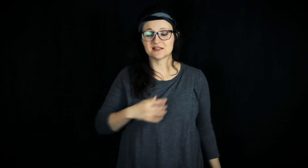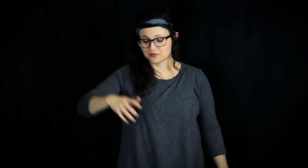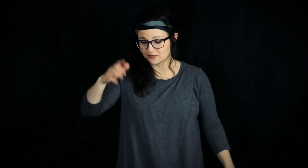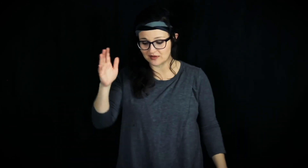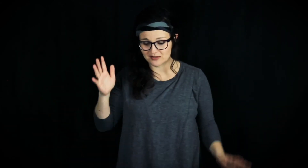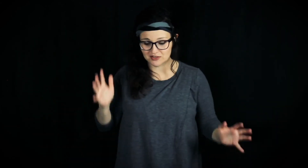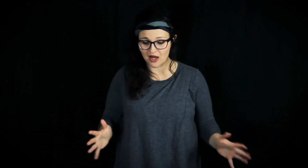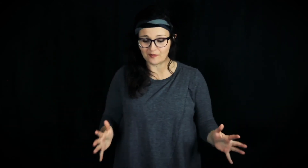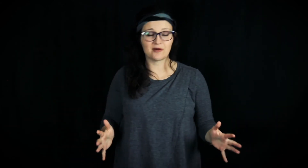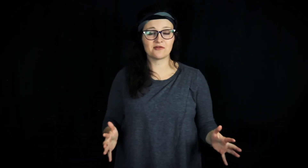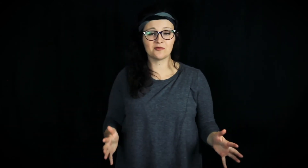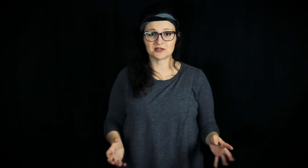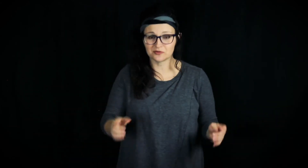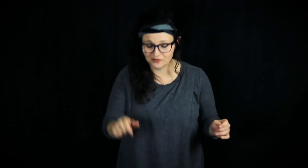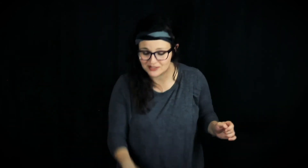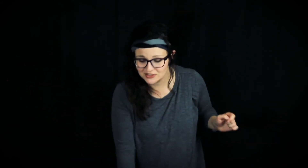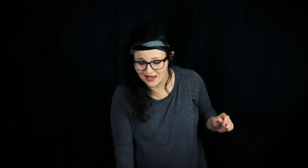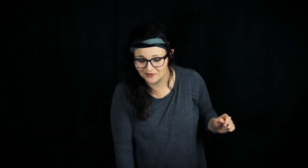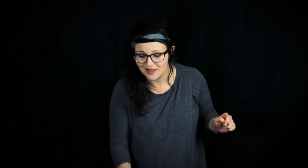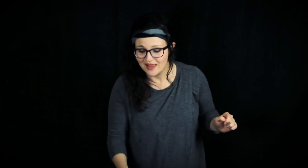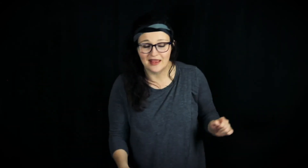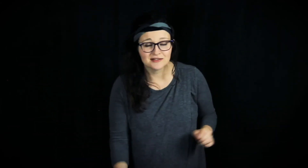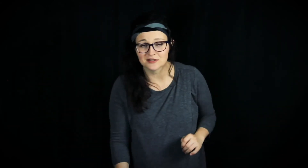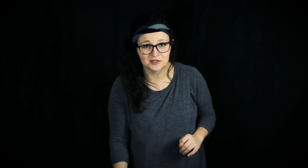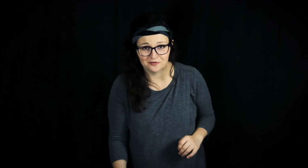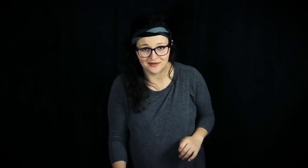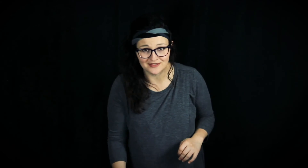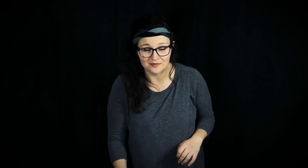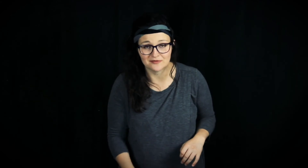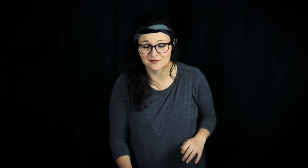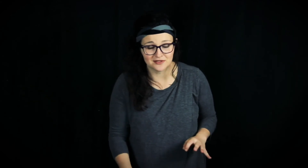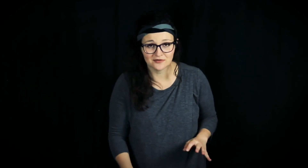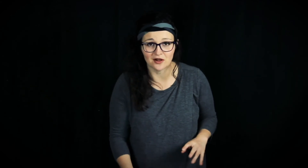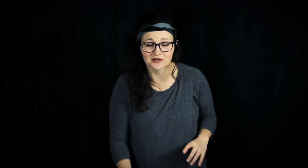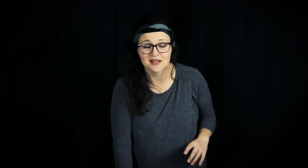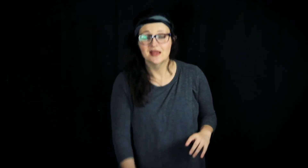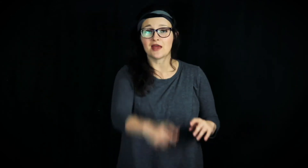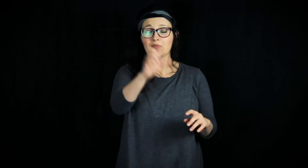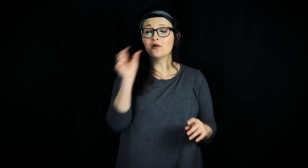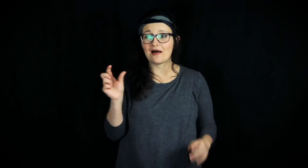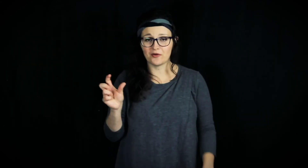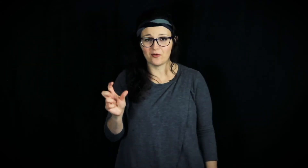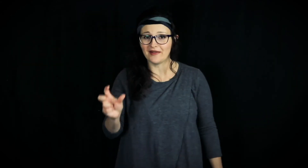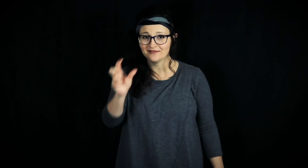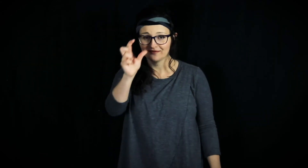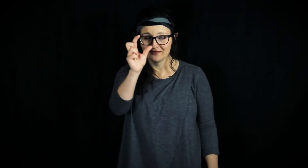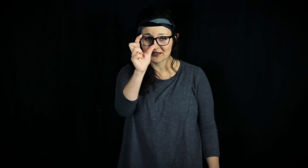or stop wherever you want to. Reach down into the two feet deep of silver dollars and pull out the one that is